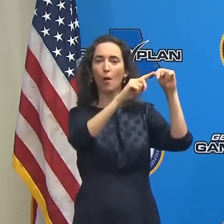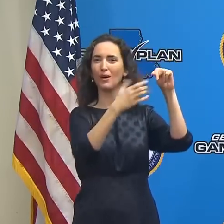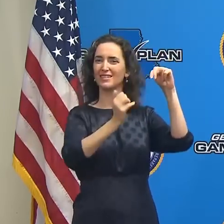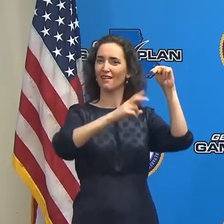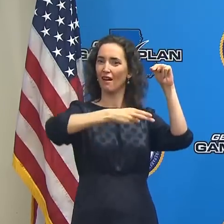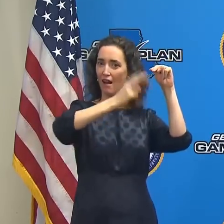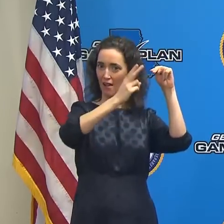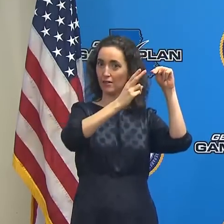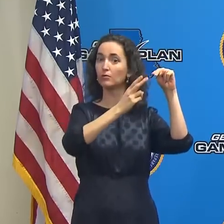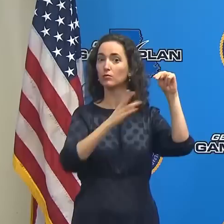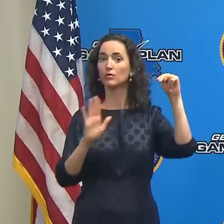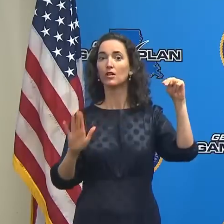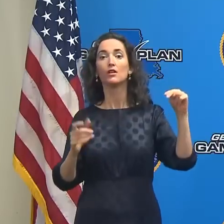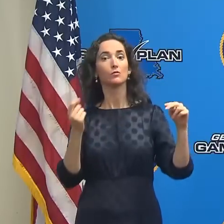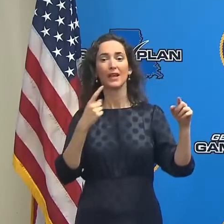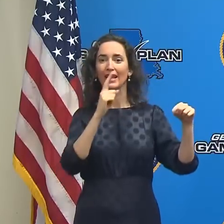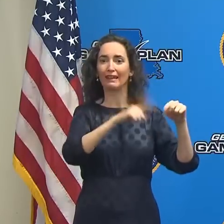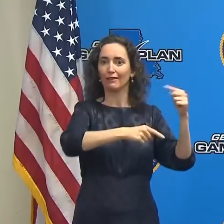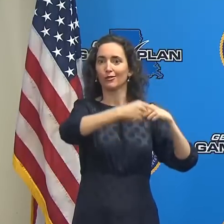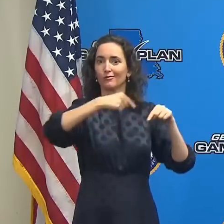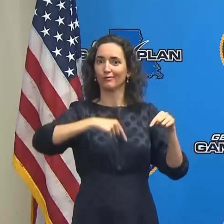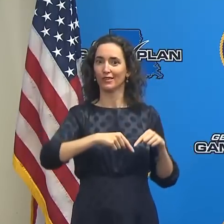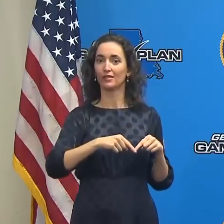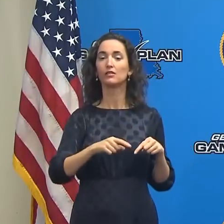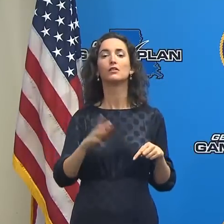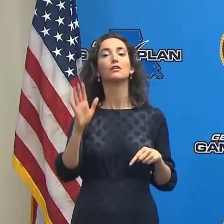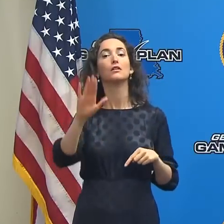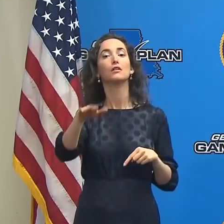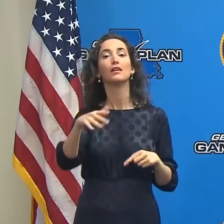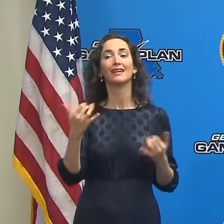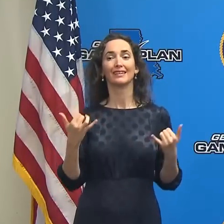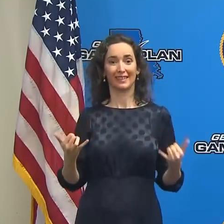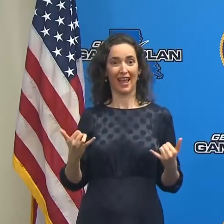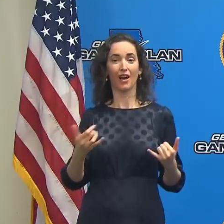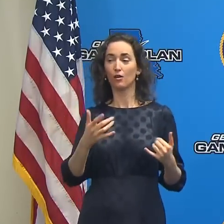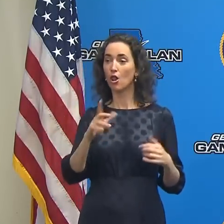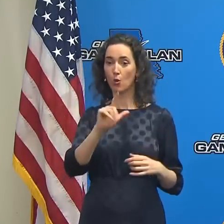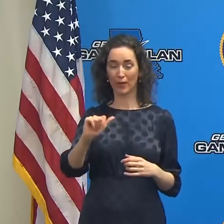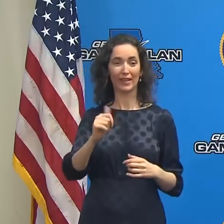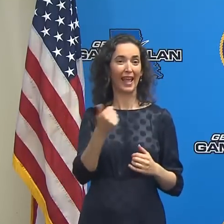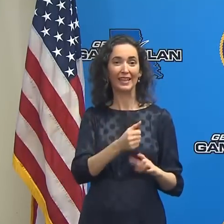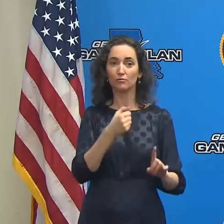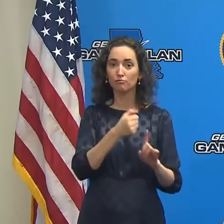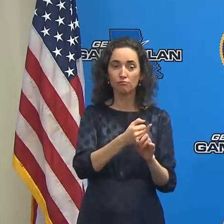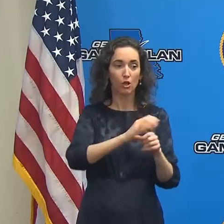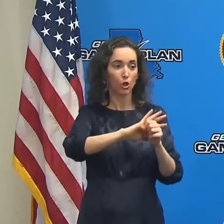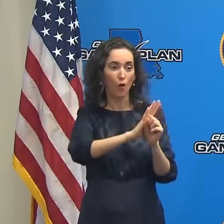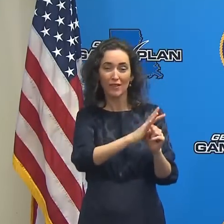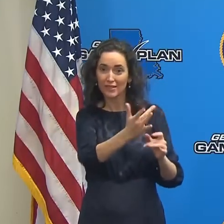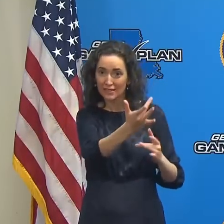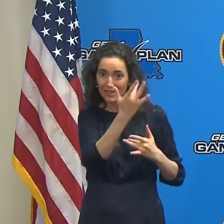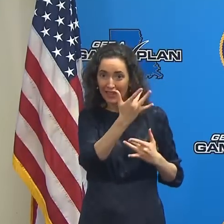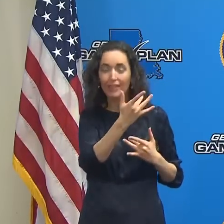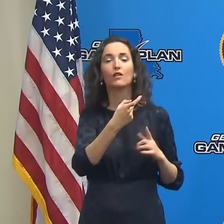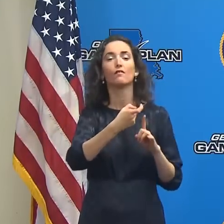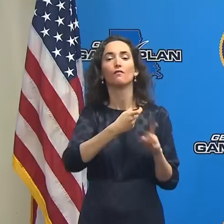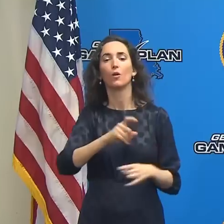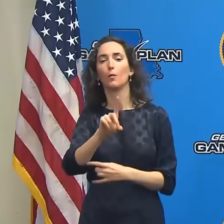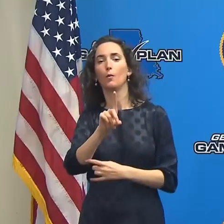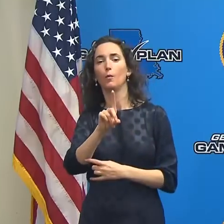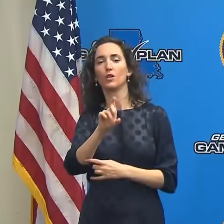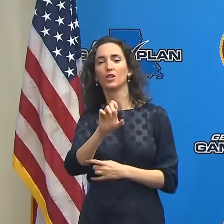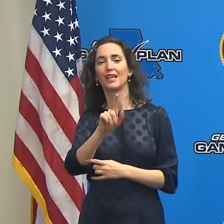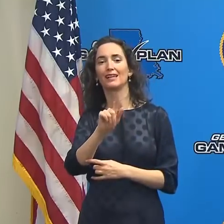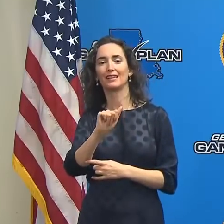cases in Louisiana today are attributable to the delta variant, which is much more transmissible and potentially